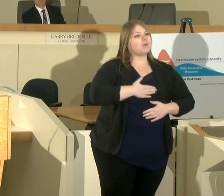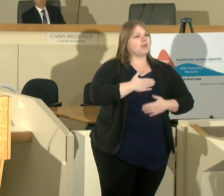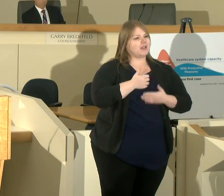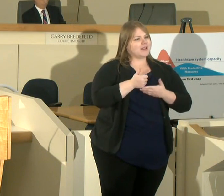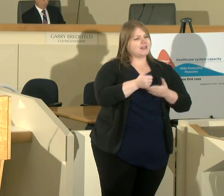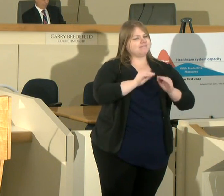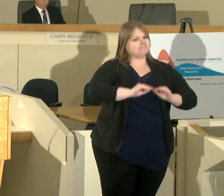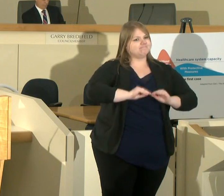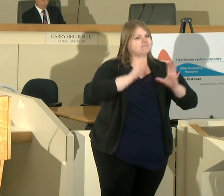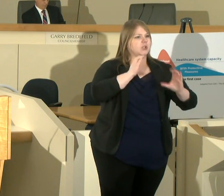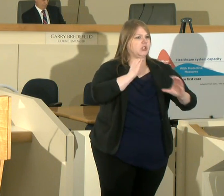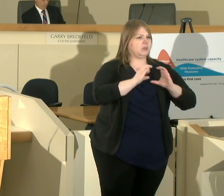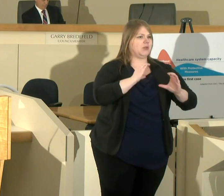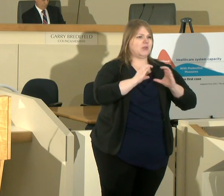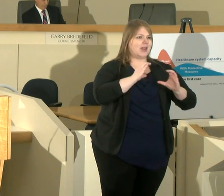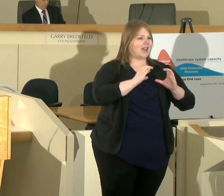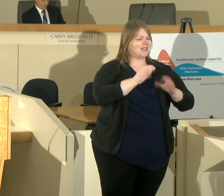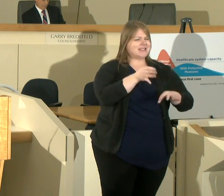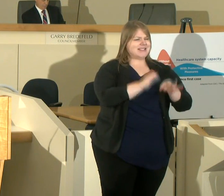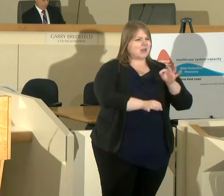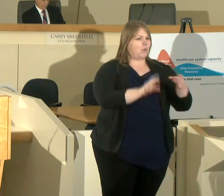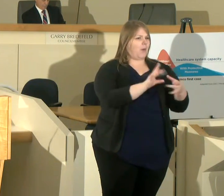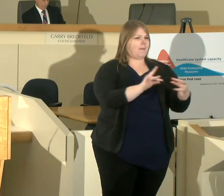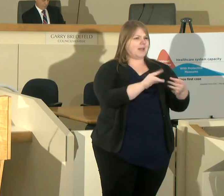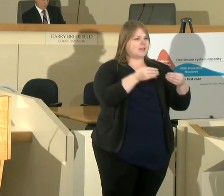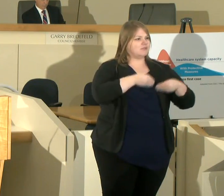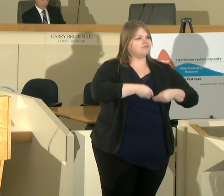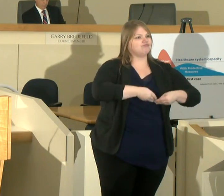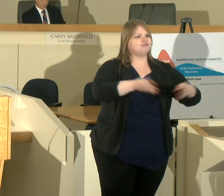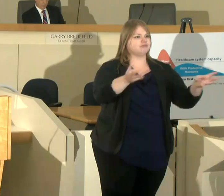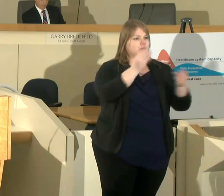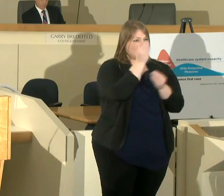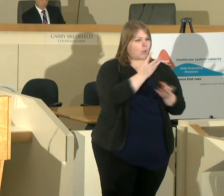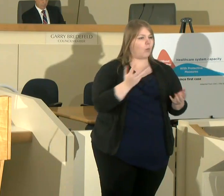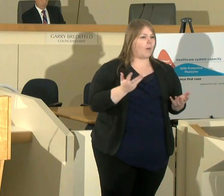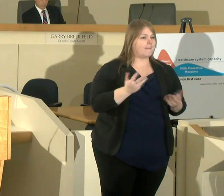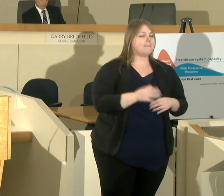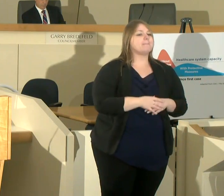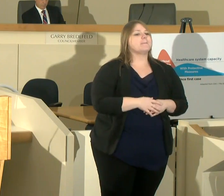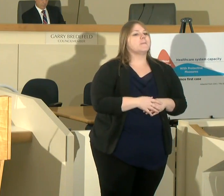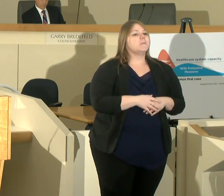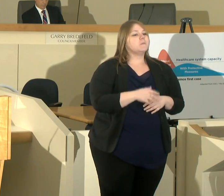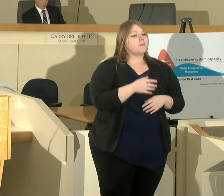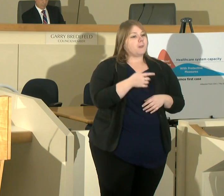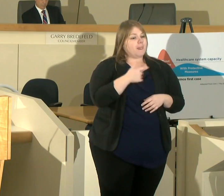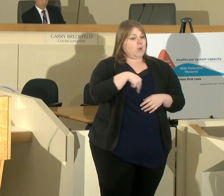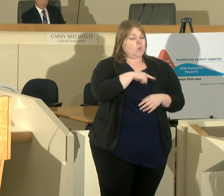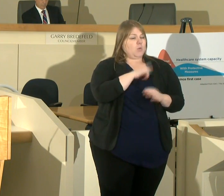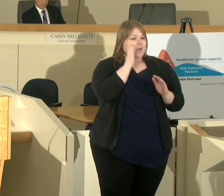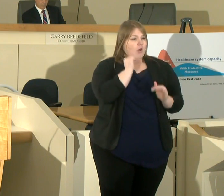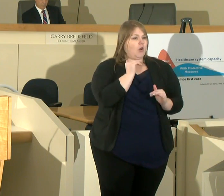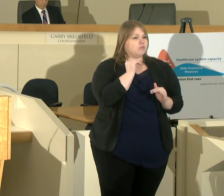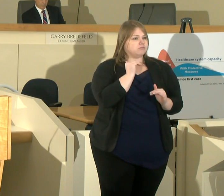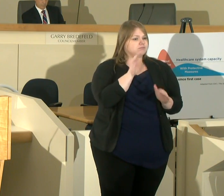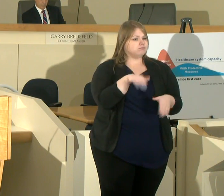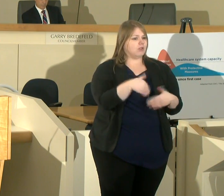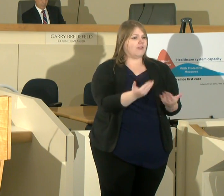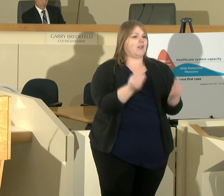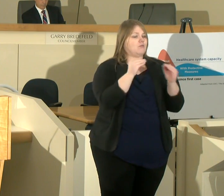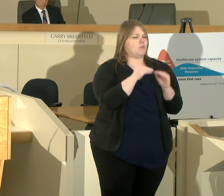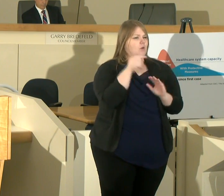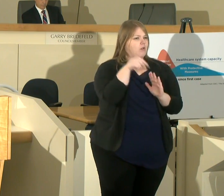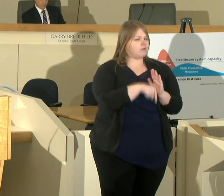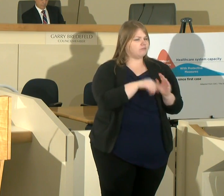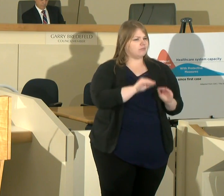and simple message to the people of Fresno that we hope we have provided you with the information you